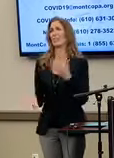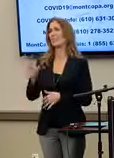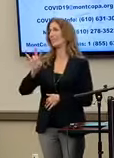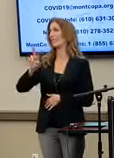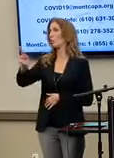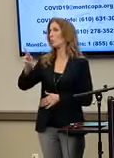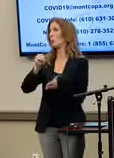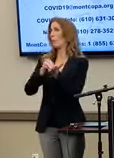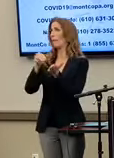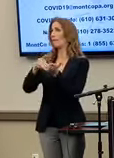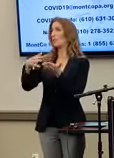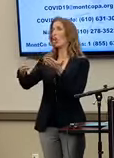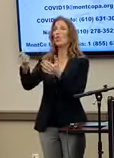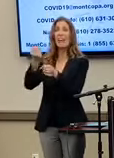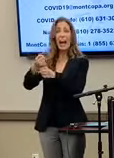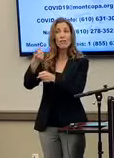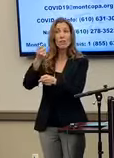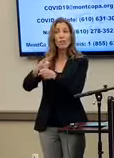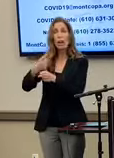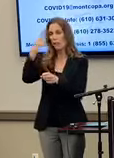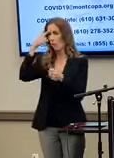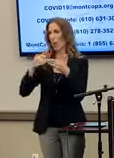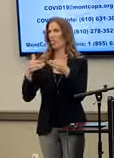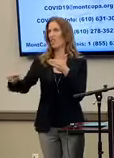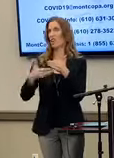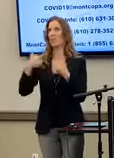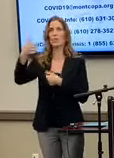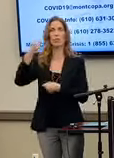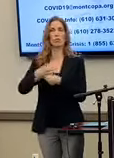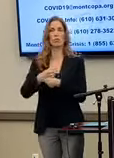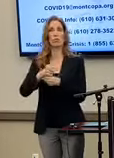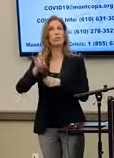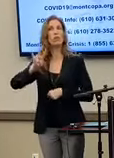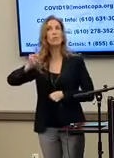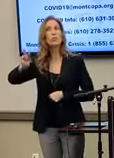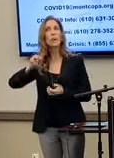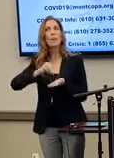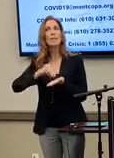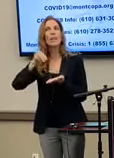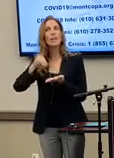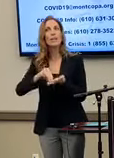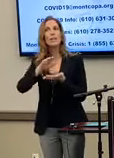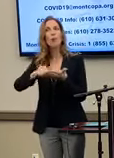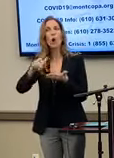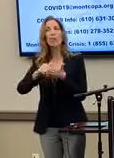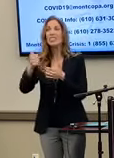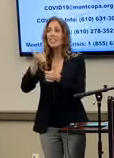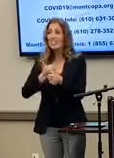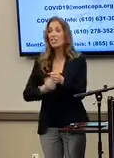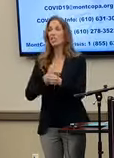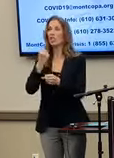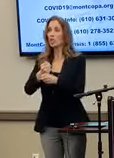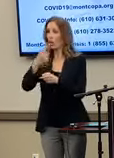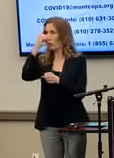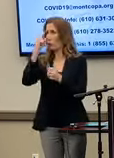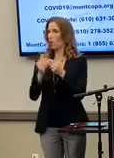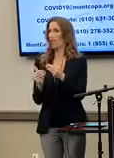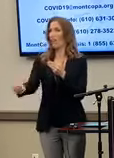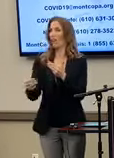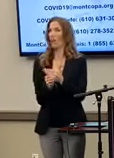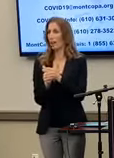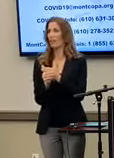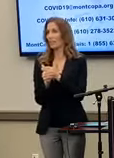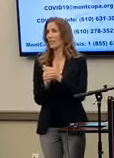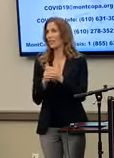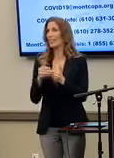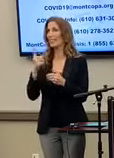million a year for the next decade. That's $72 million a year each year for the next decade. And